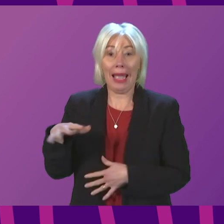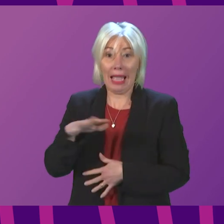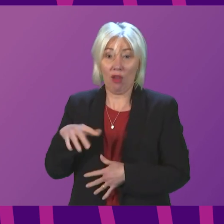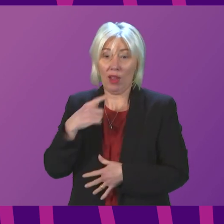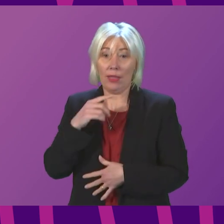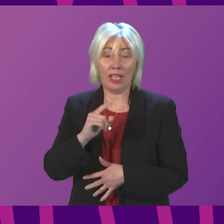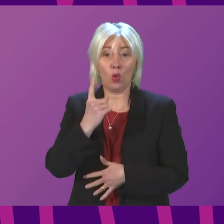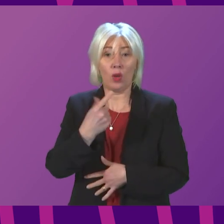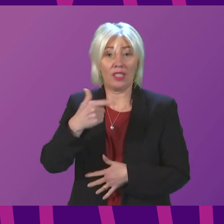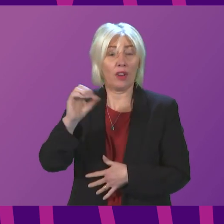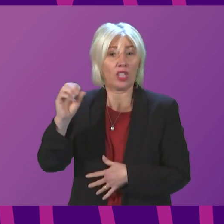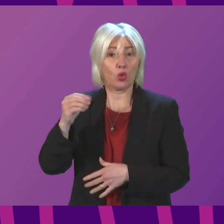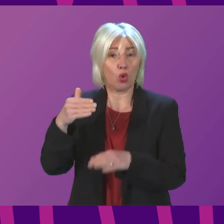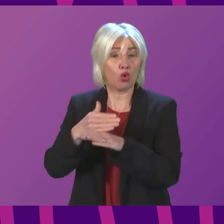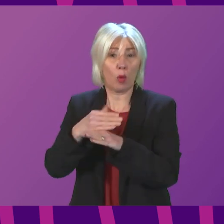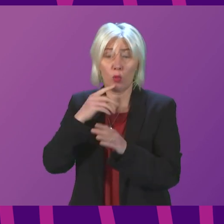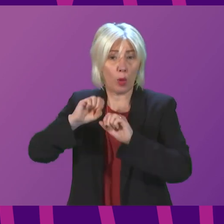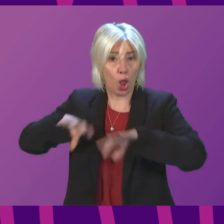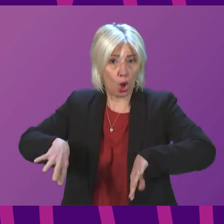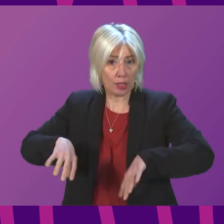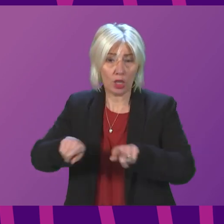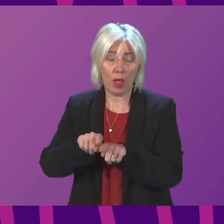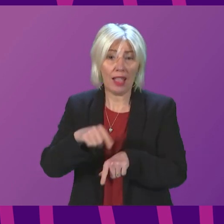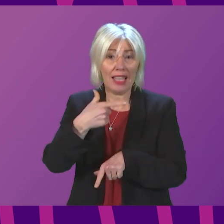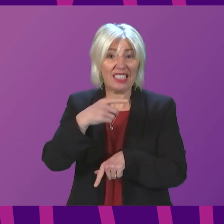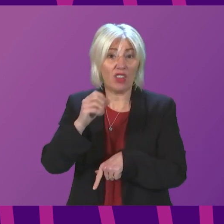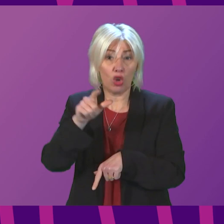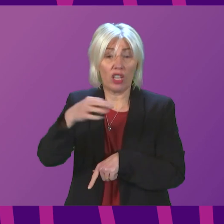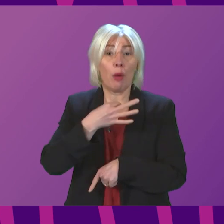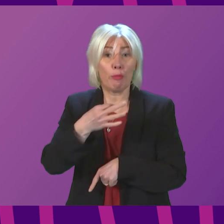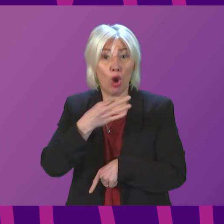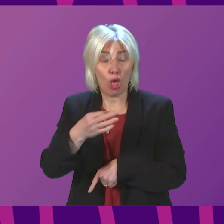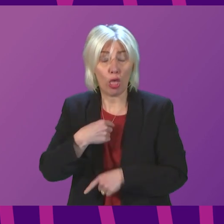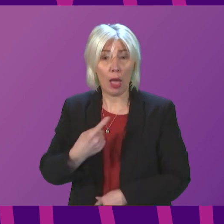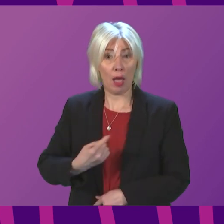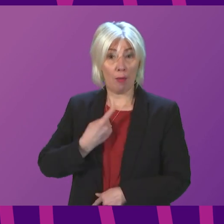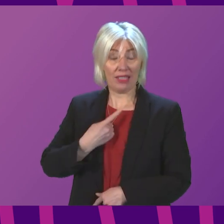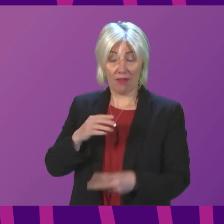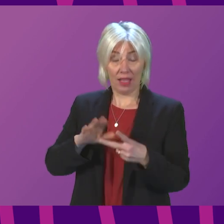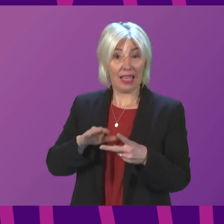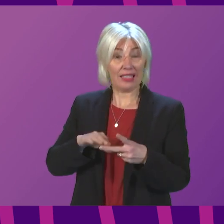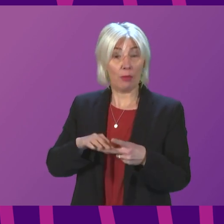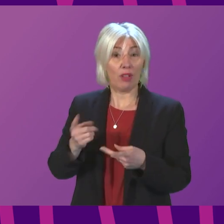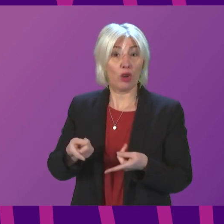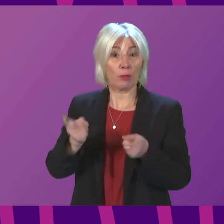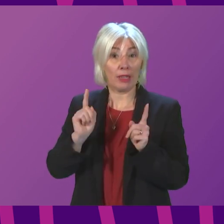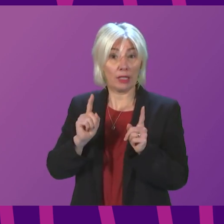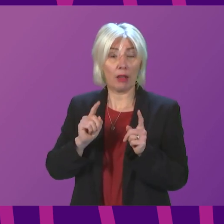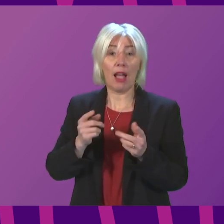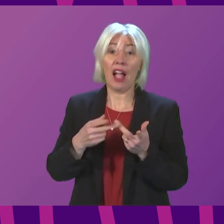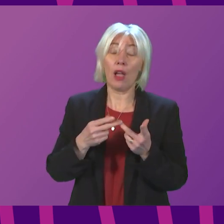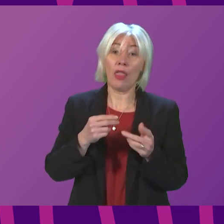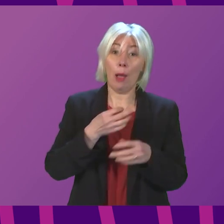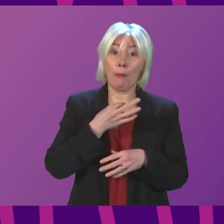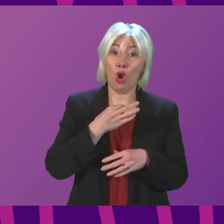to lose 1,700 jobs, including up to 700 in Perth. You may also be aware that myself and the Deputy First Minister in Perth, your North MP, Pete